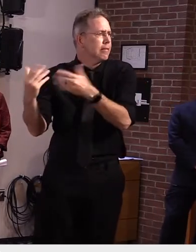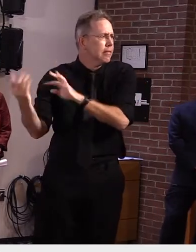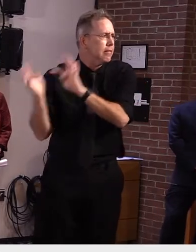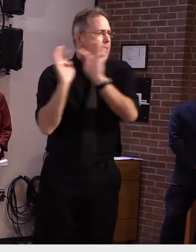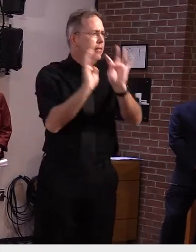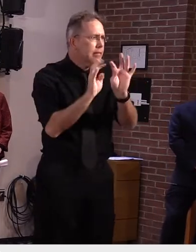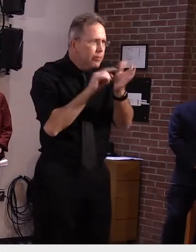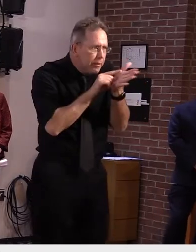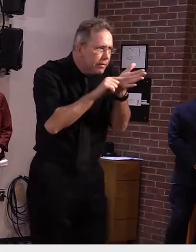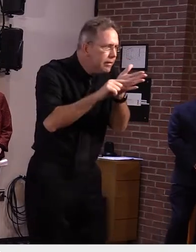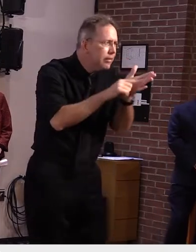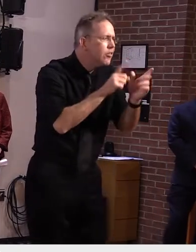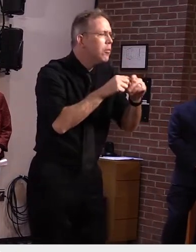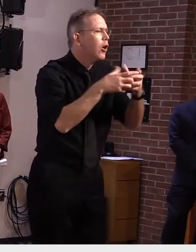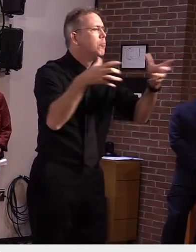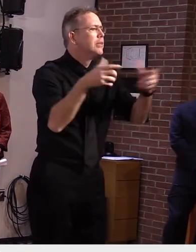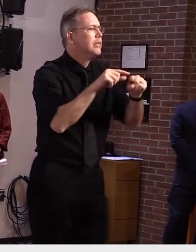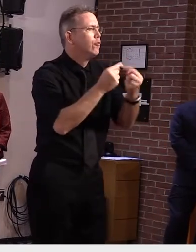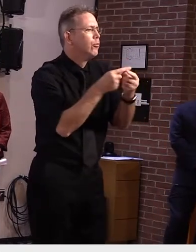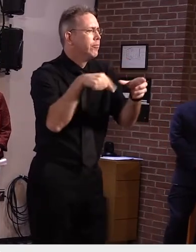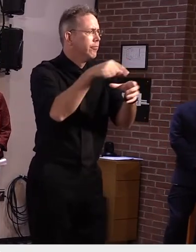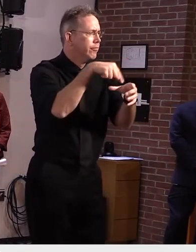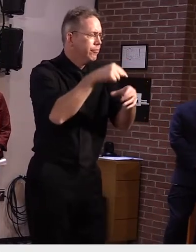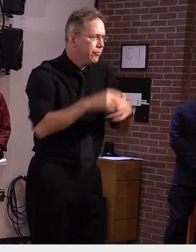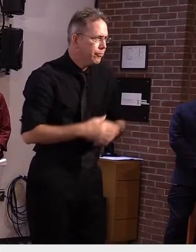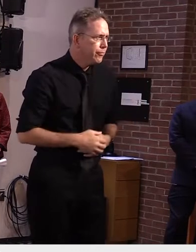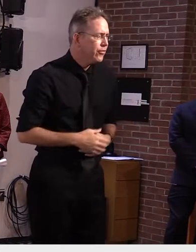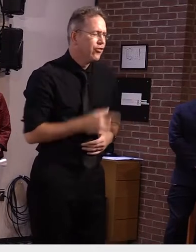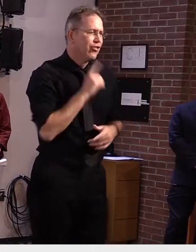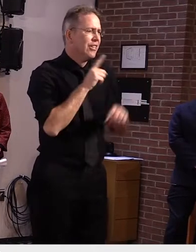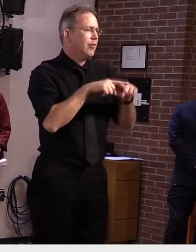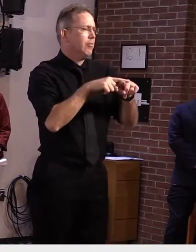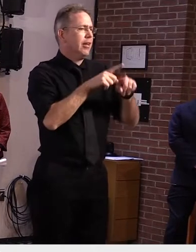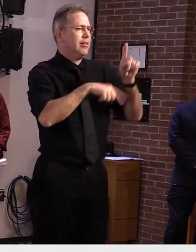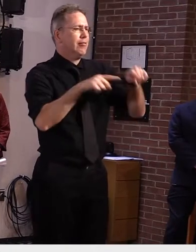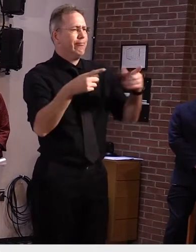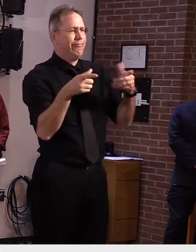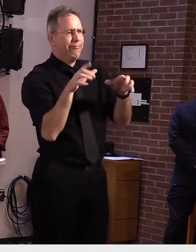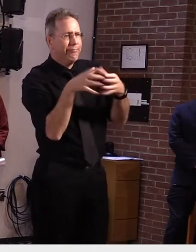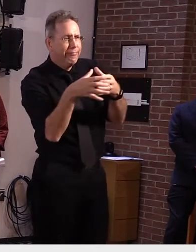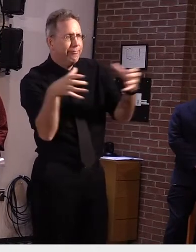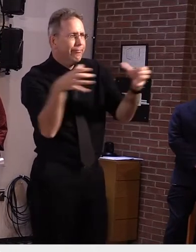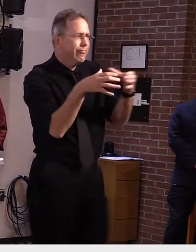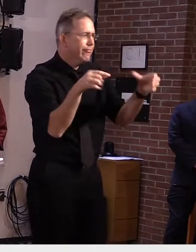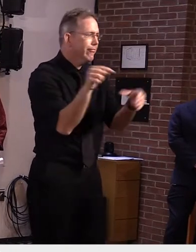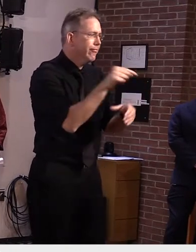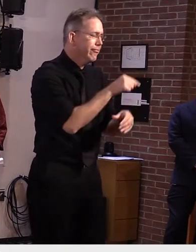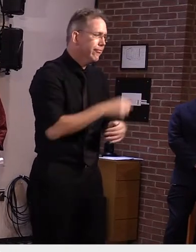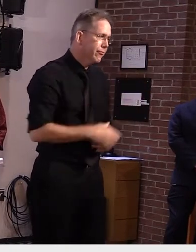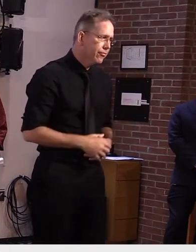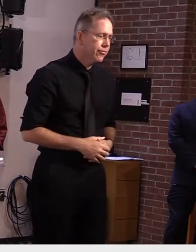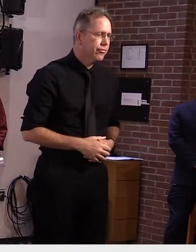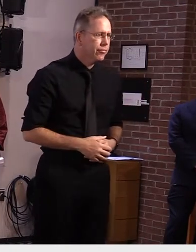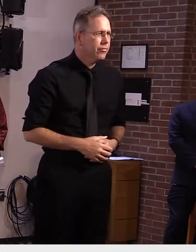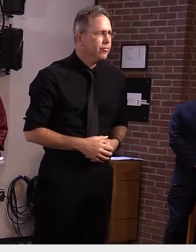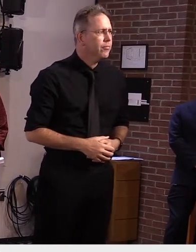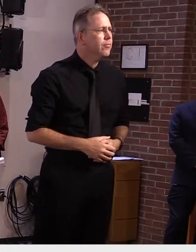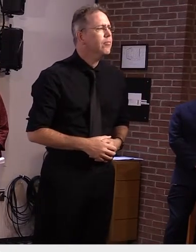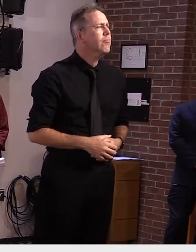calls and do the interviews and collect the information so um it just sort of depends i think the most